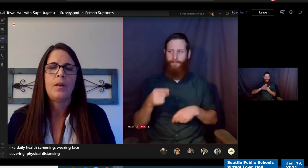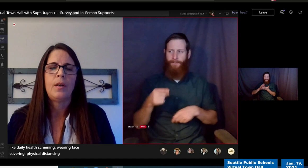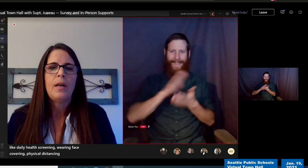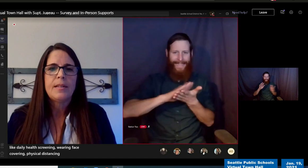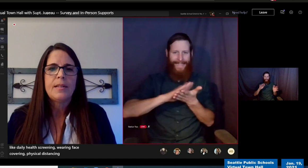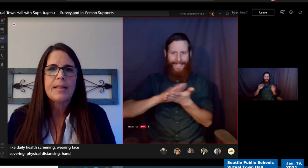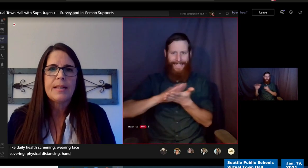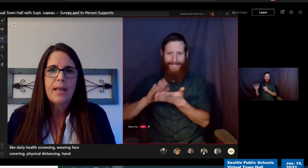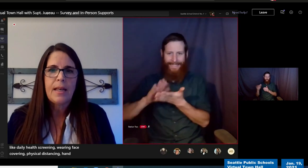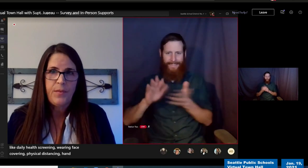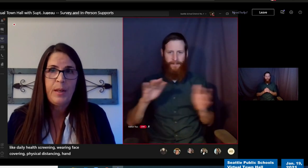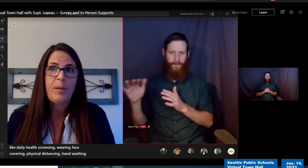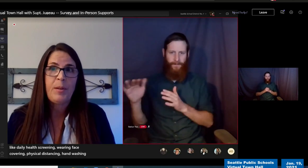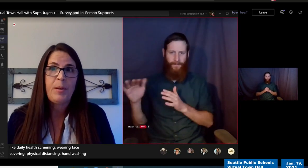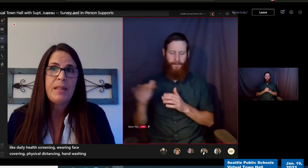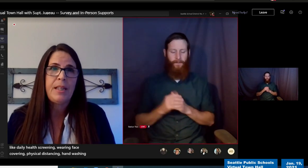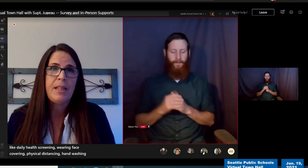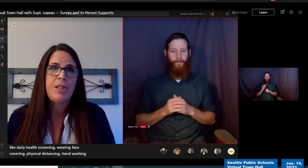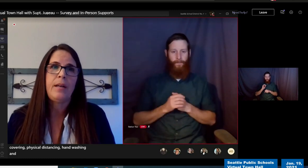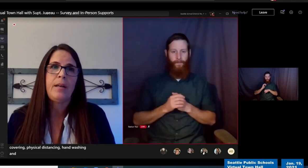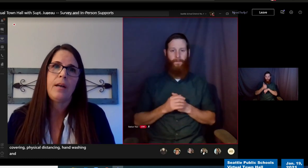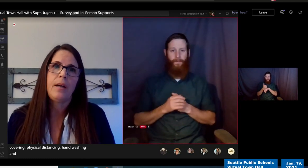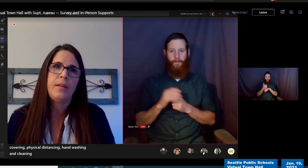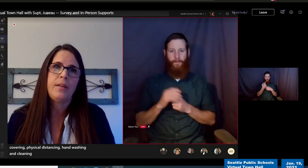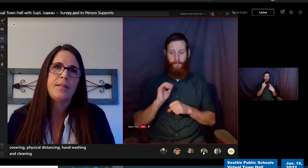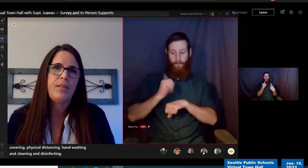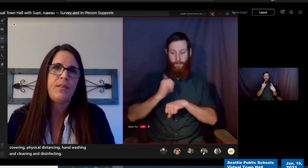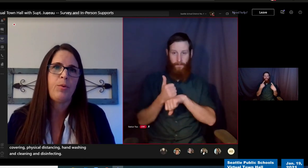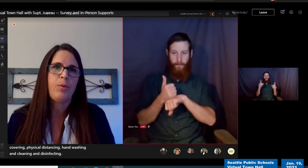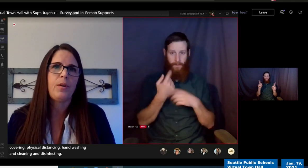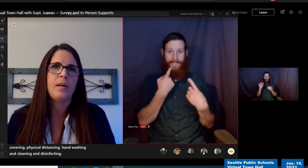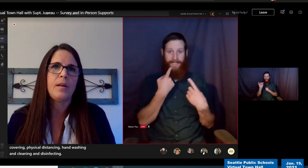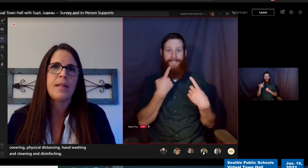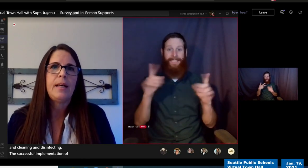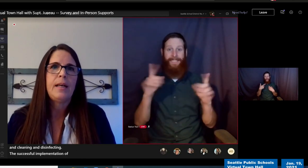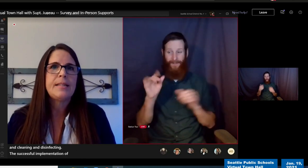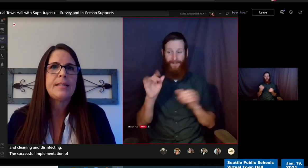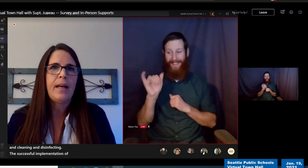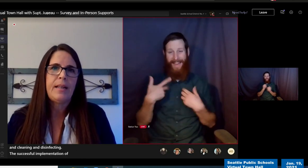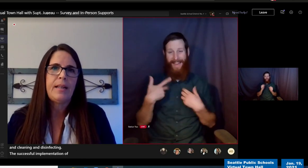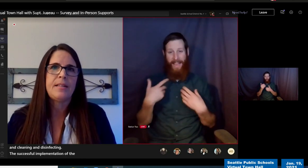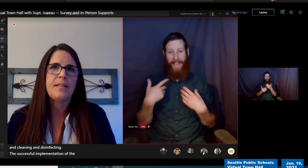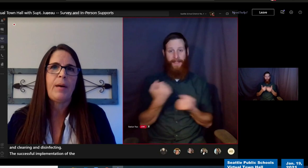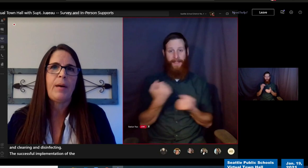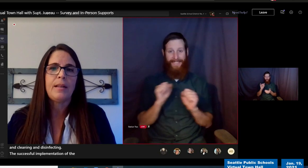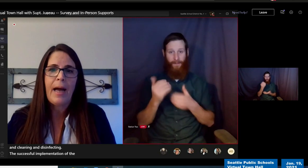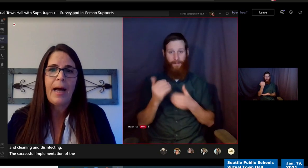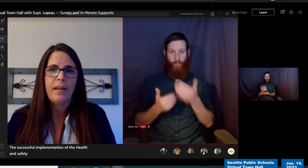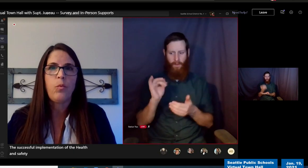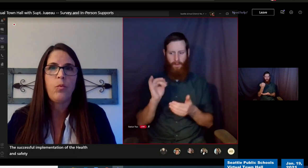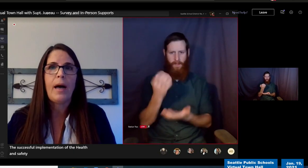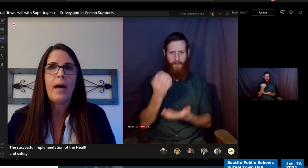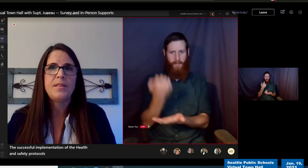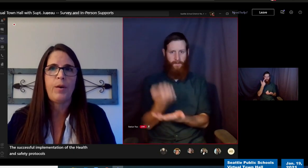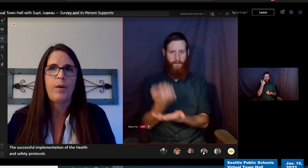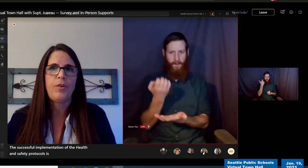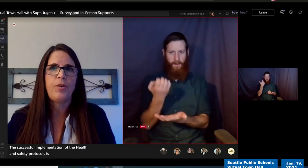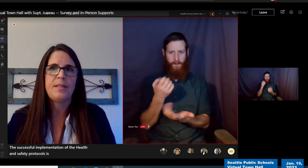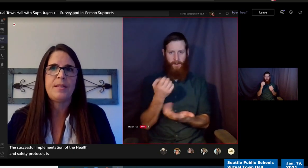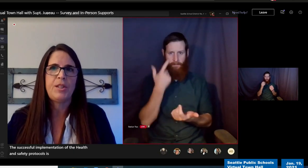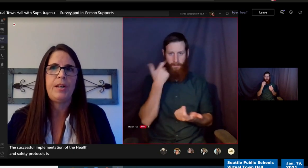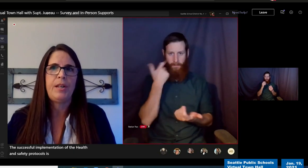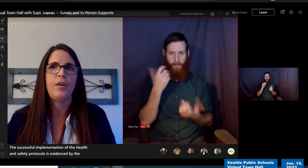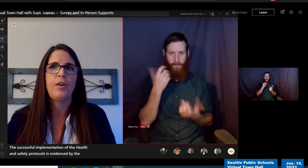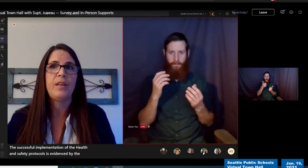The successful implementation of the health and safety protocols is evidenced by the lack of widespread transmission